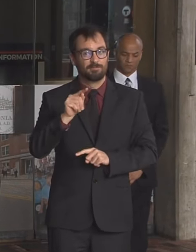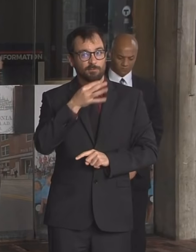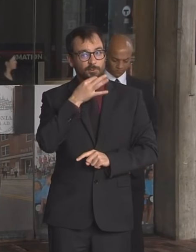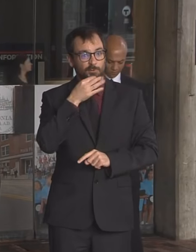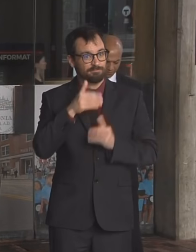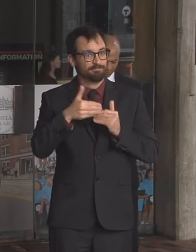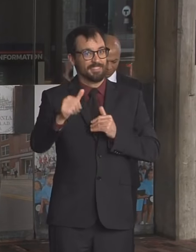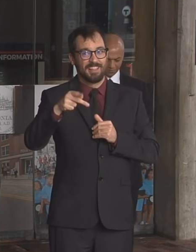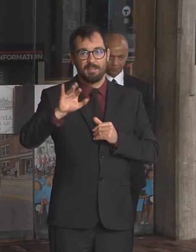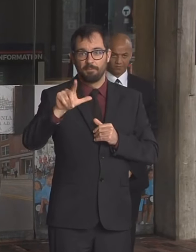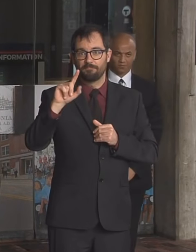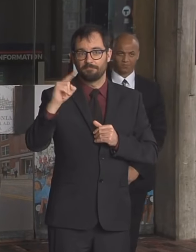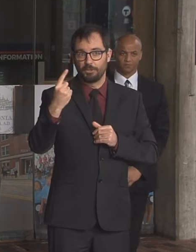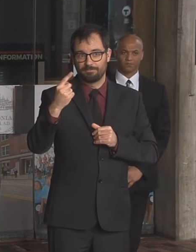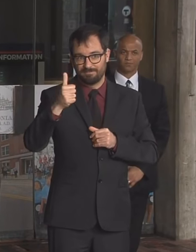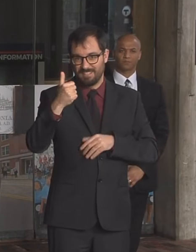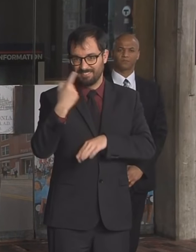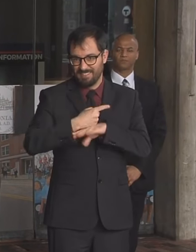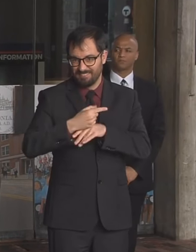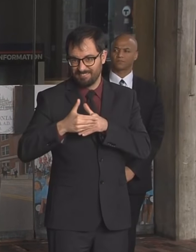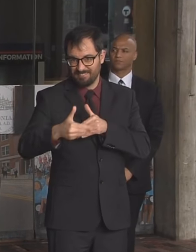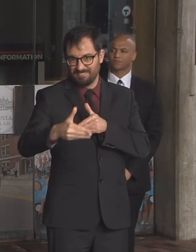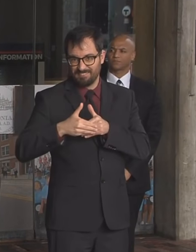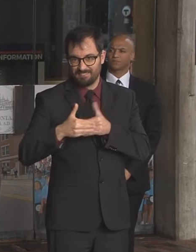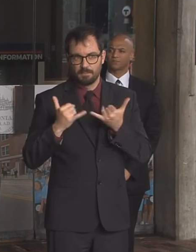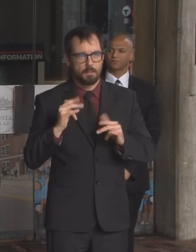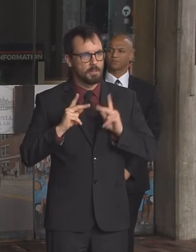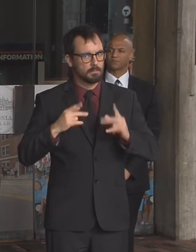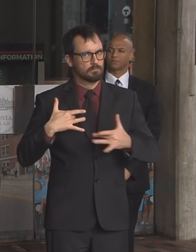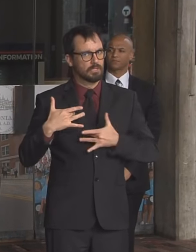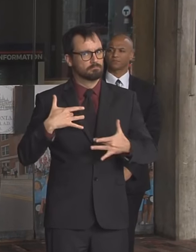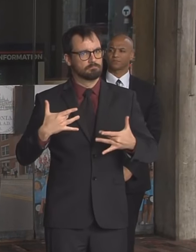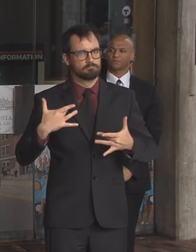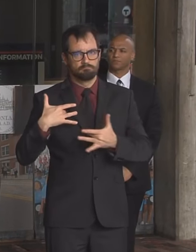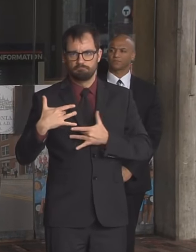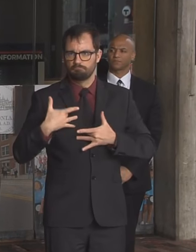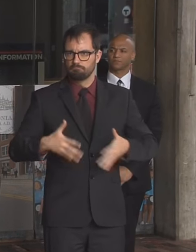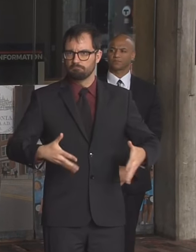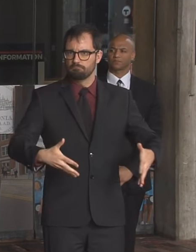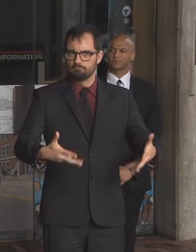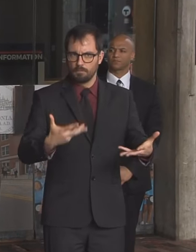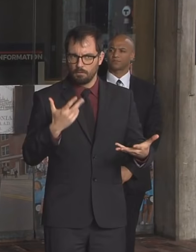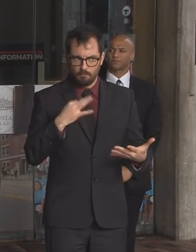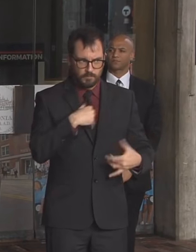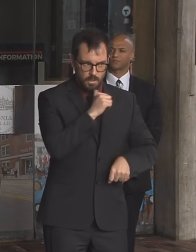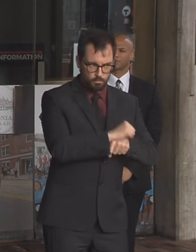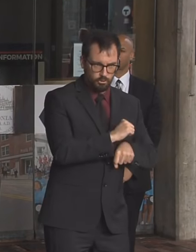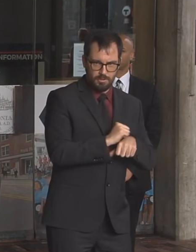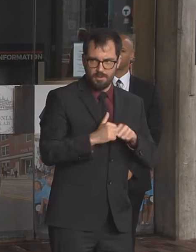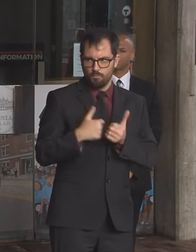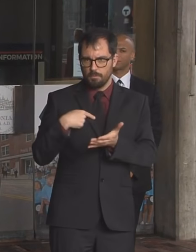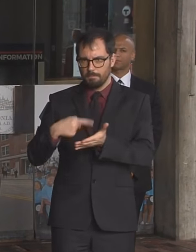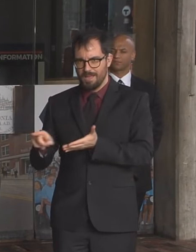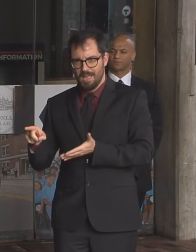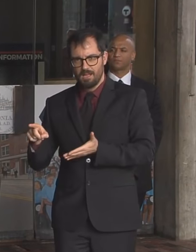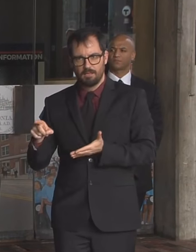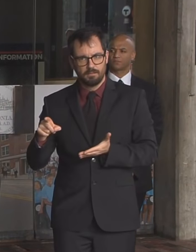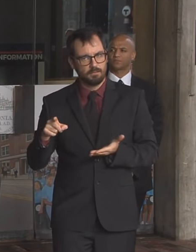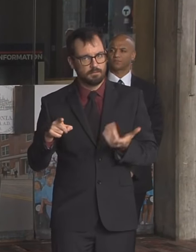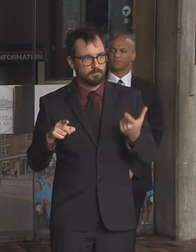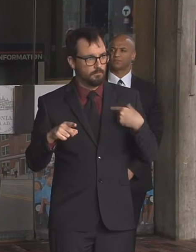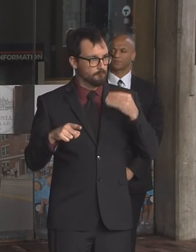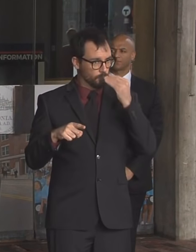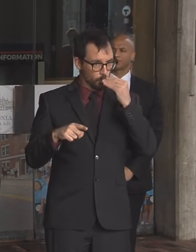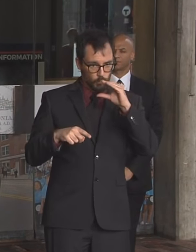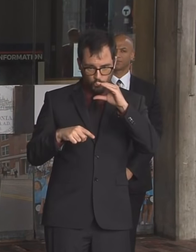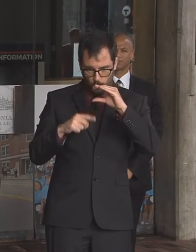if they're not working what do they do do they pay the rents or do they hold the money for food and i think that these are conversations that we need to have now